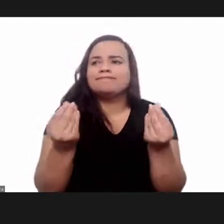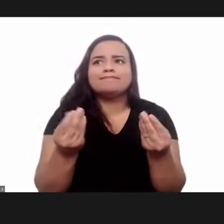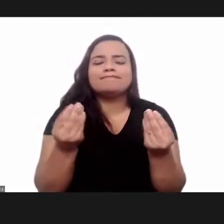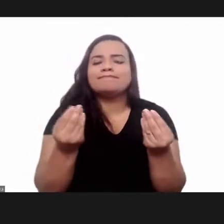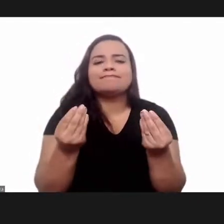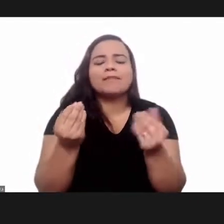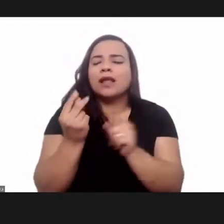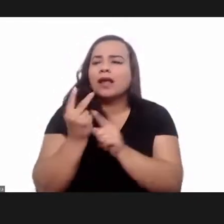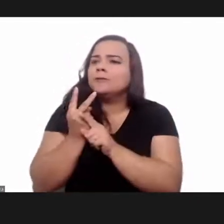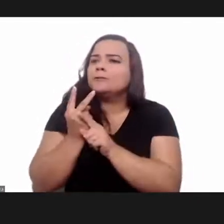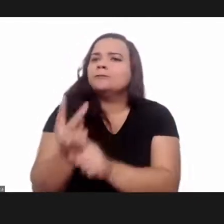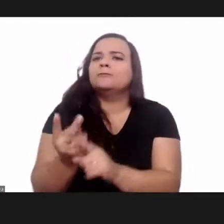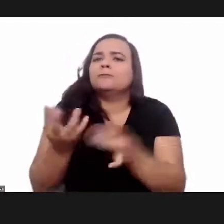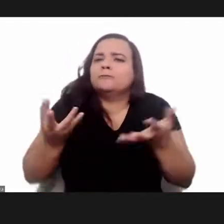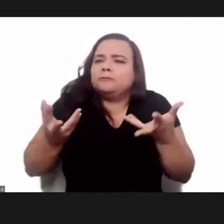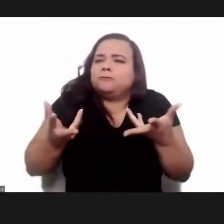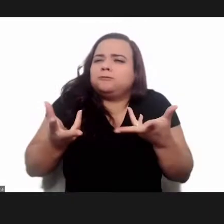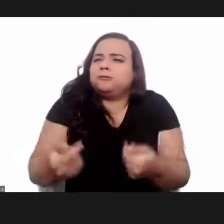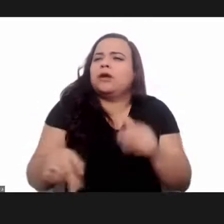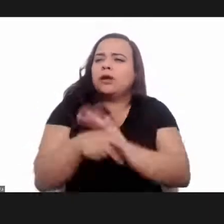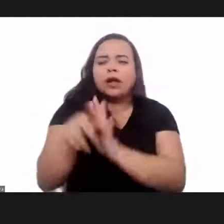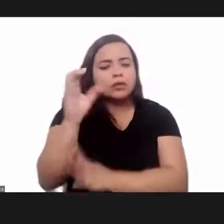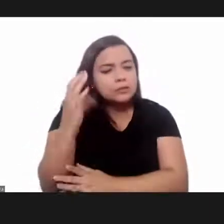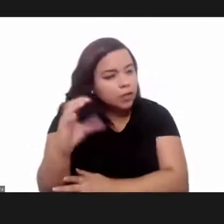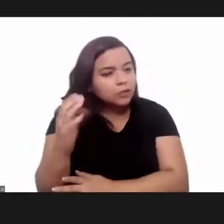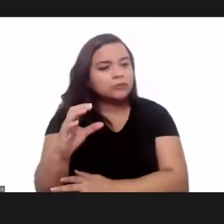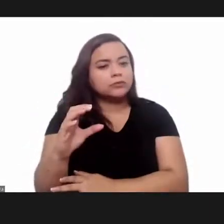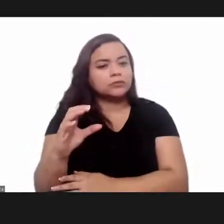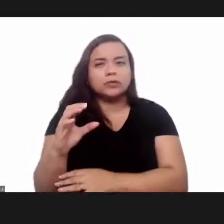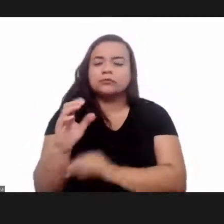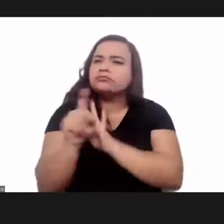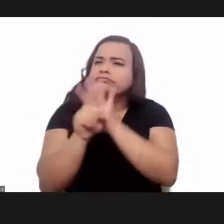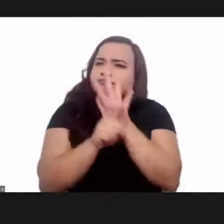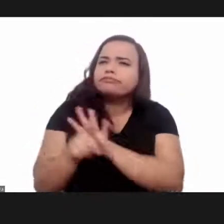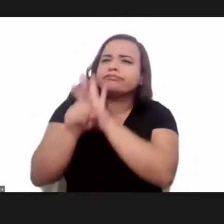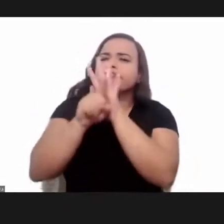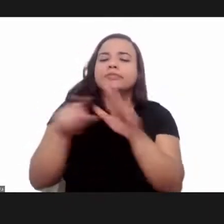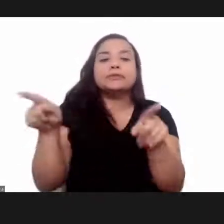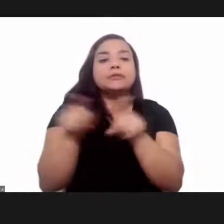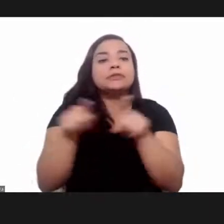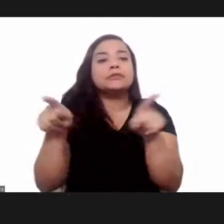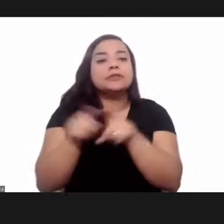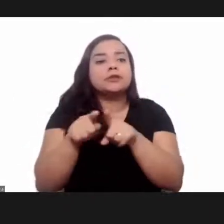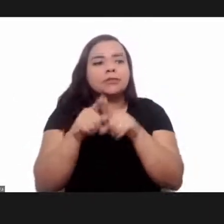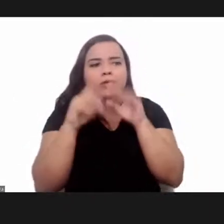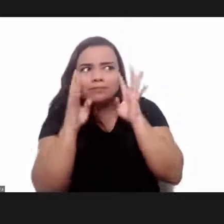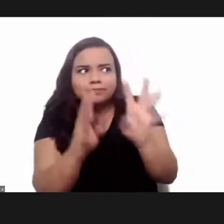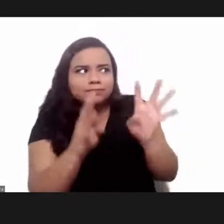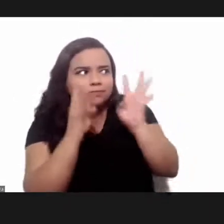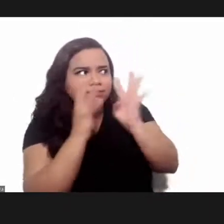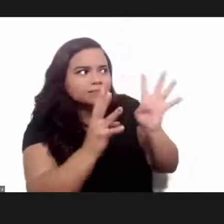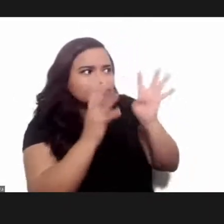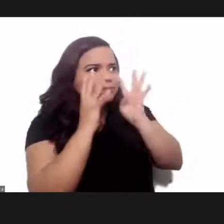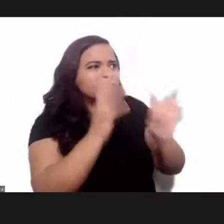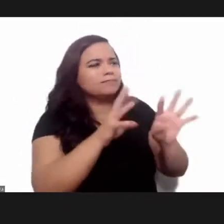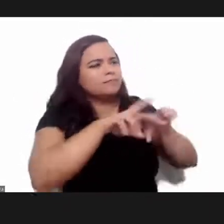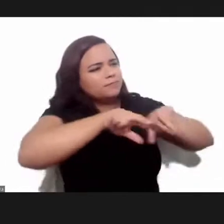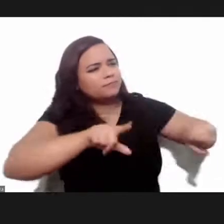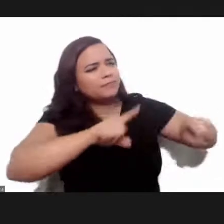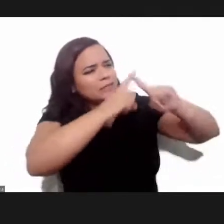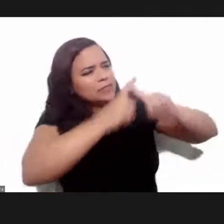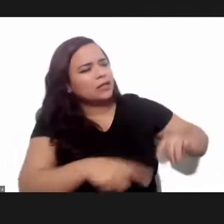this process seeking scientific excellence and simultaneously responding to